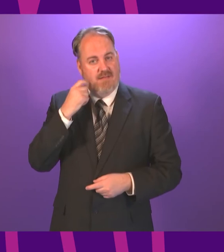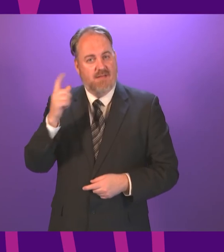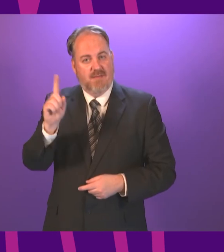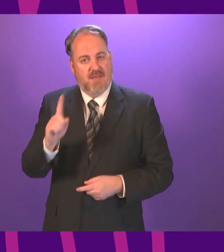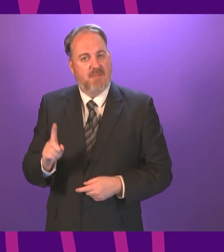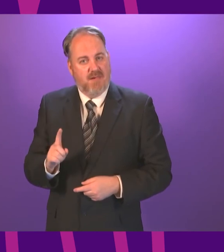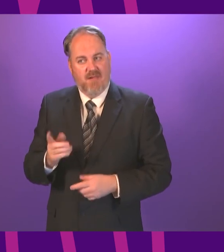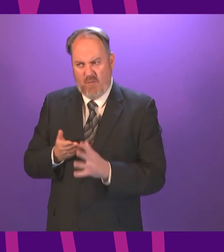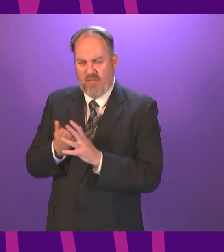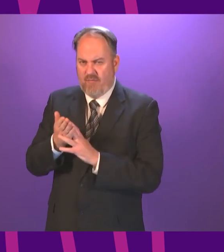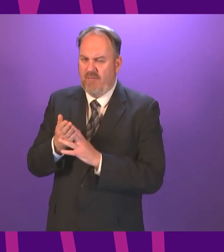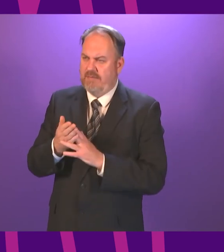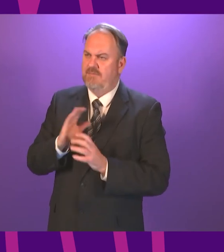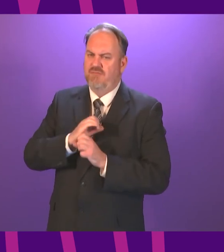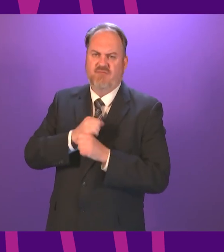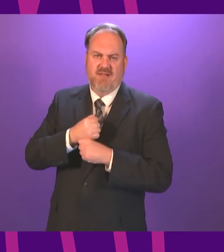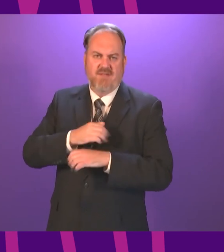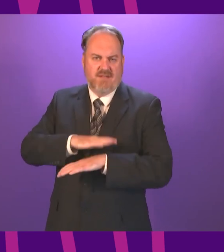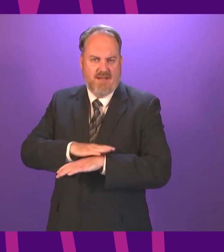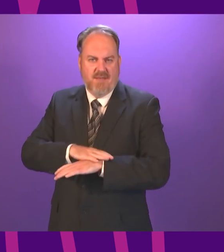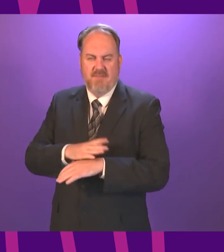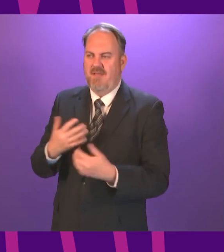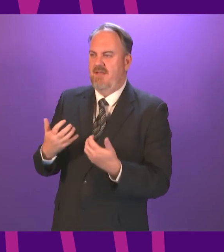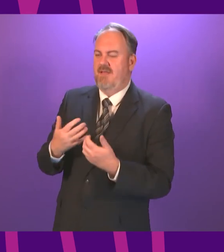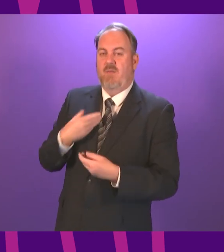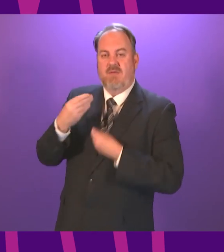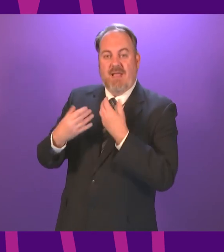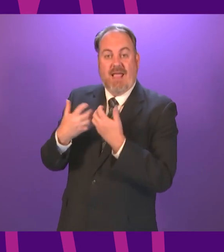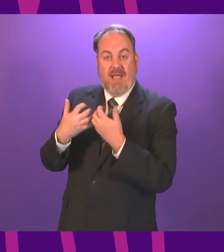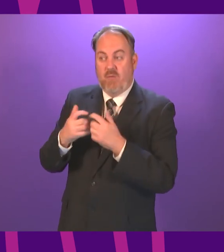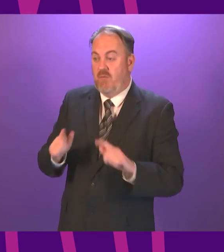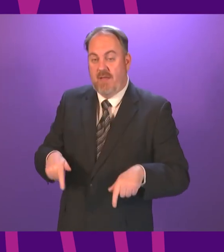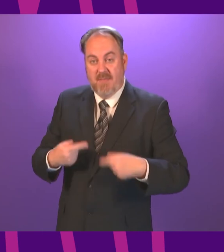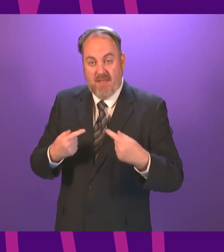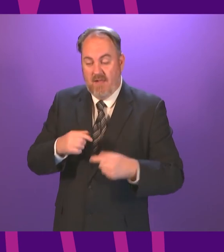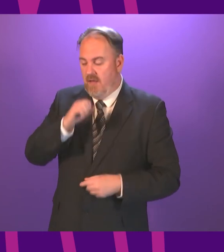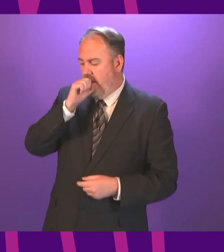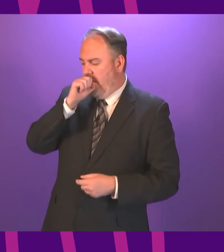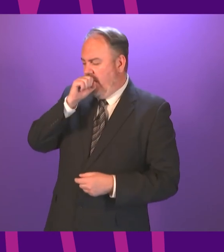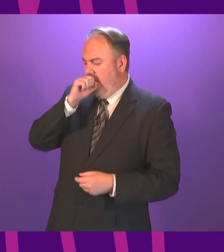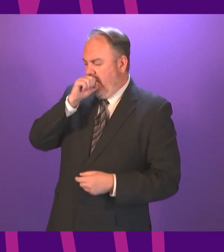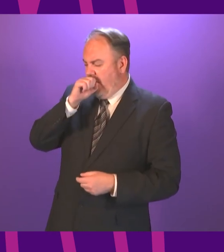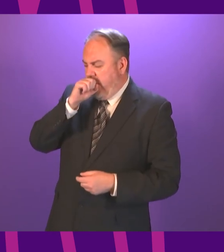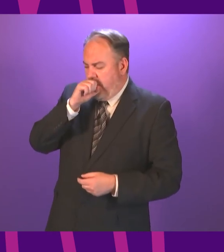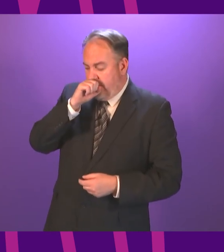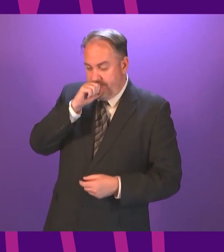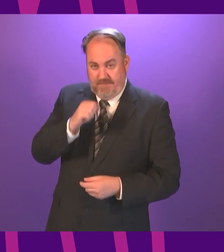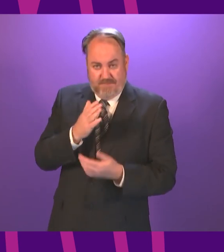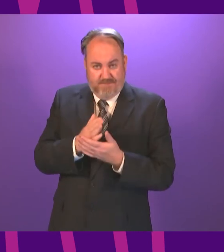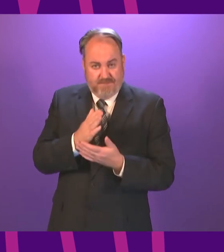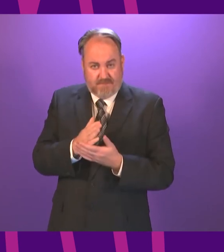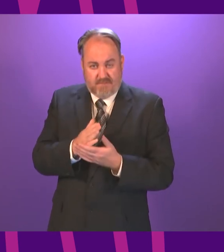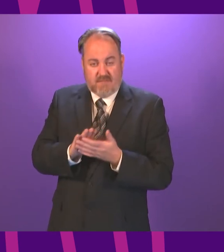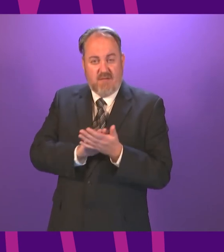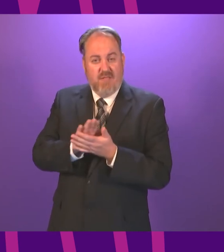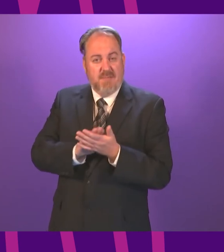that process, not just in the practical sense of how to appeal and how to go about that, but also the support in general that any young person